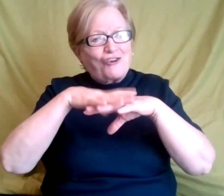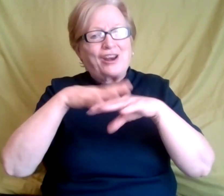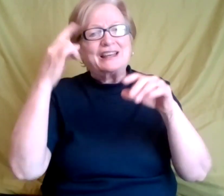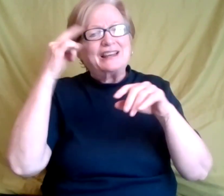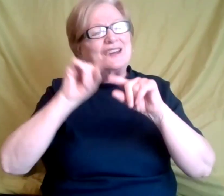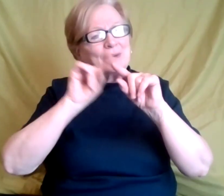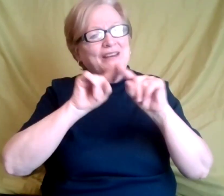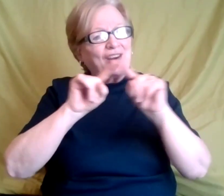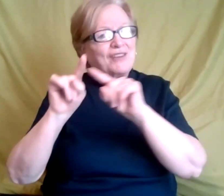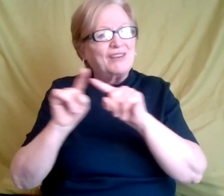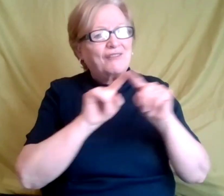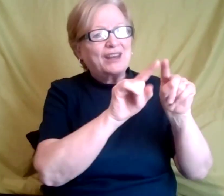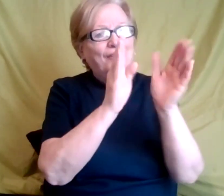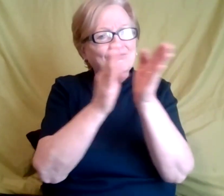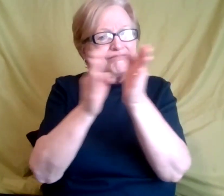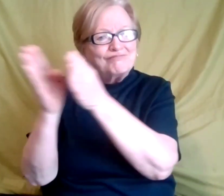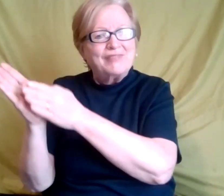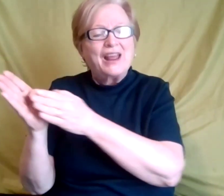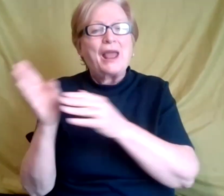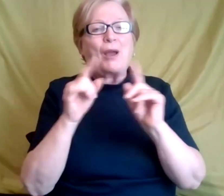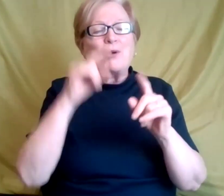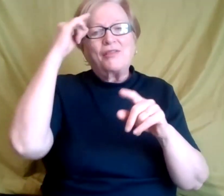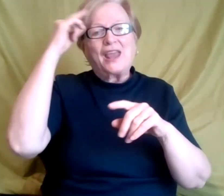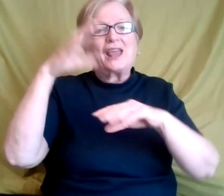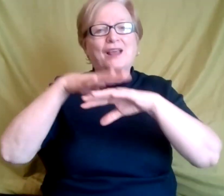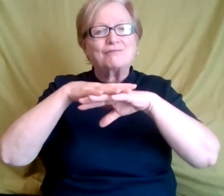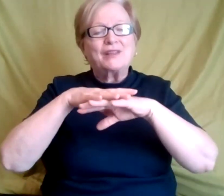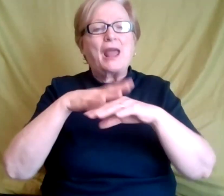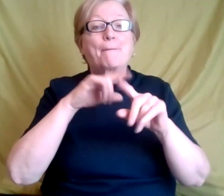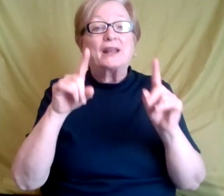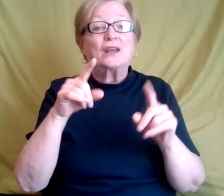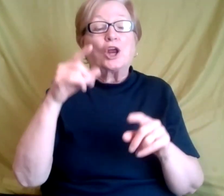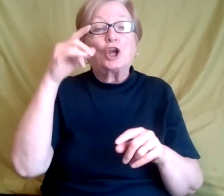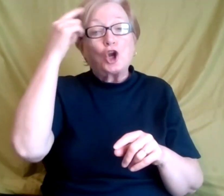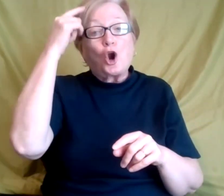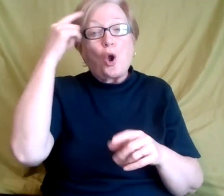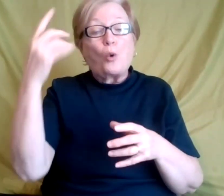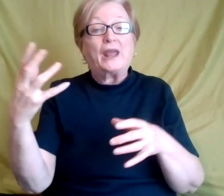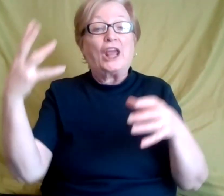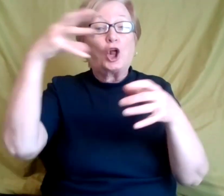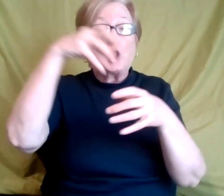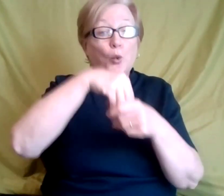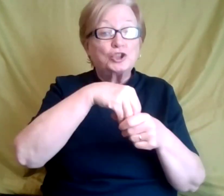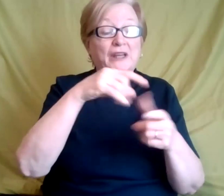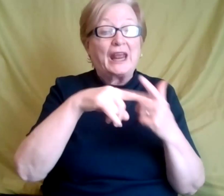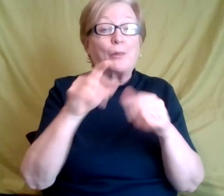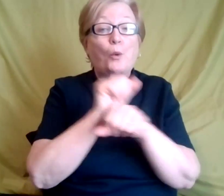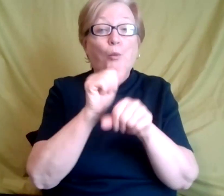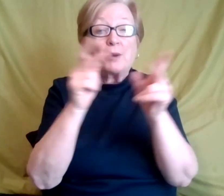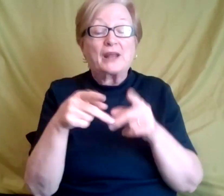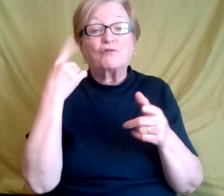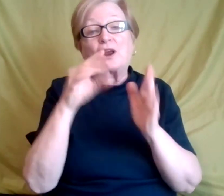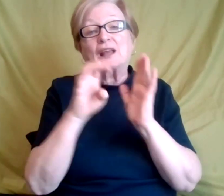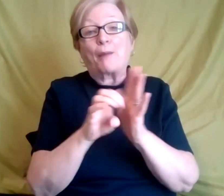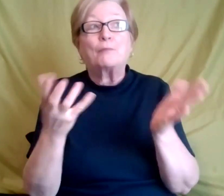inclusion that we, we call neuro inclusion in the workplace is that. For example, it